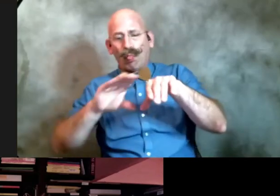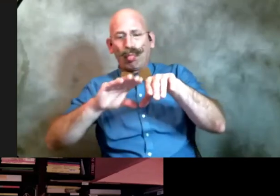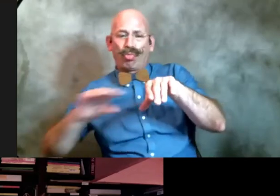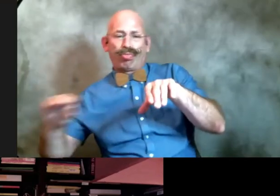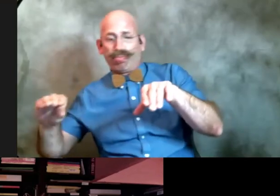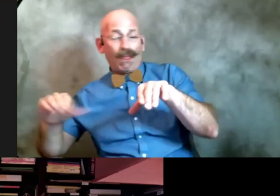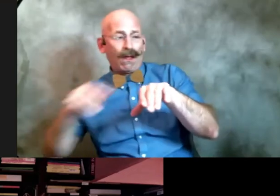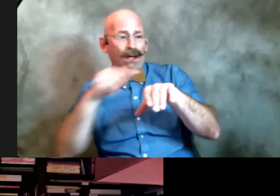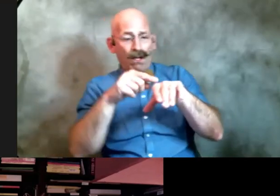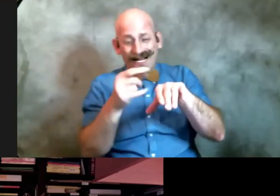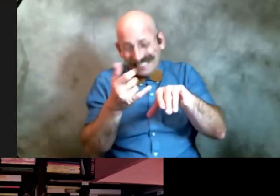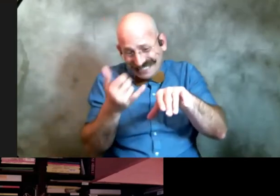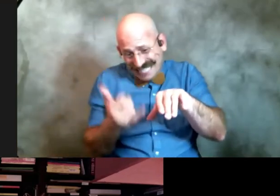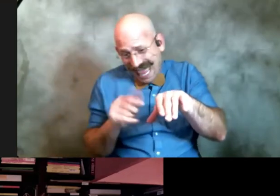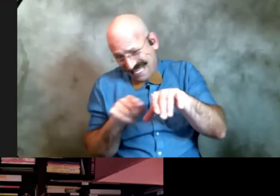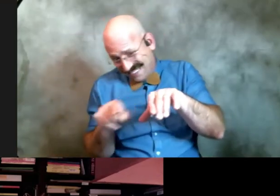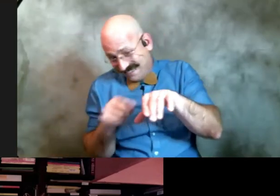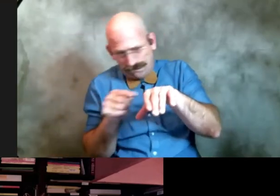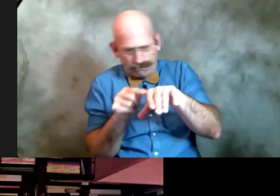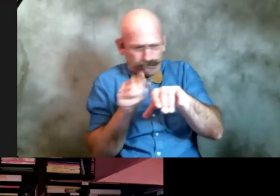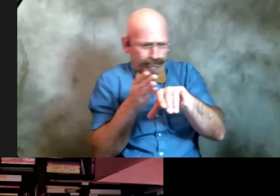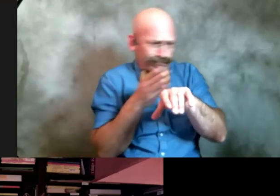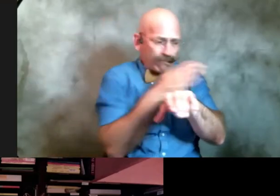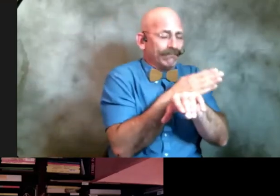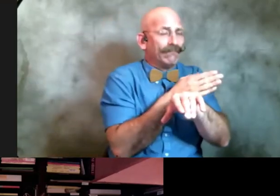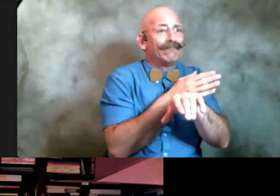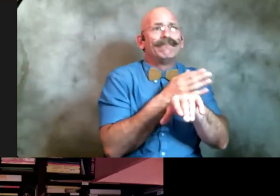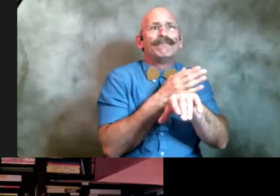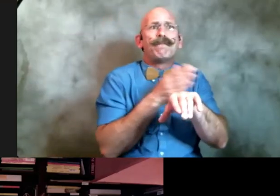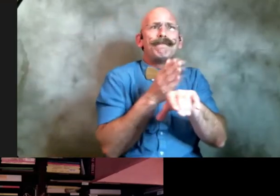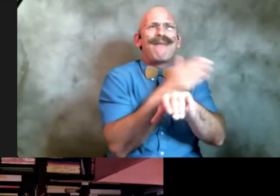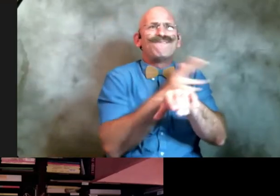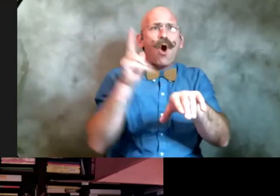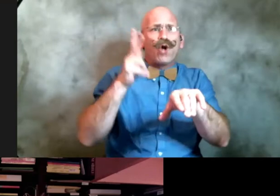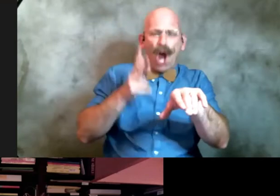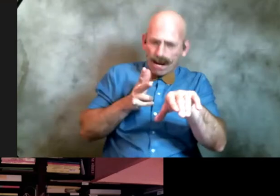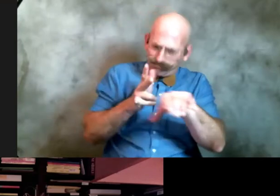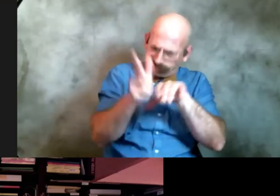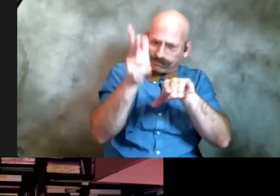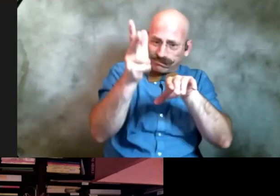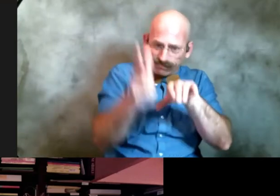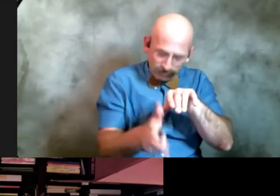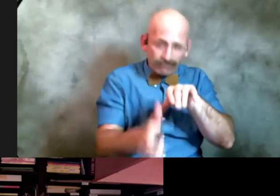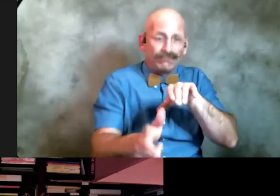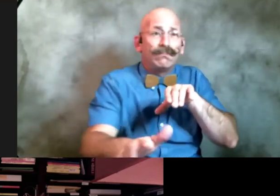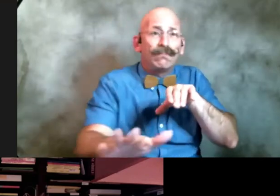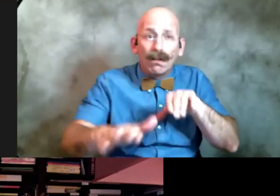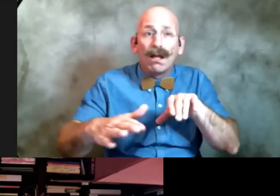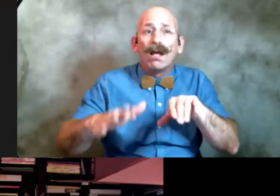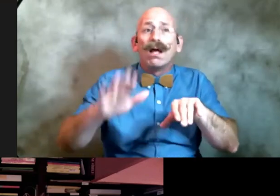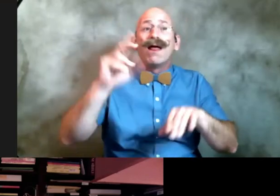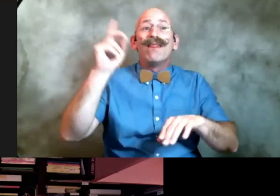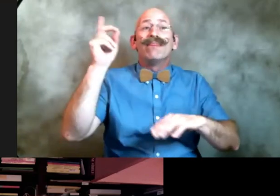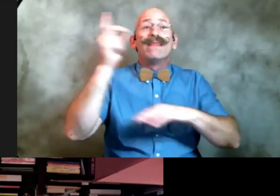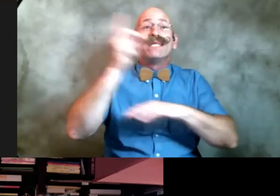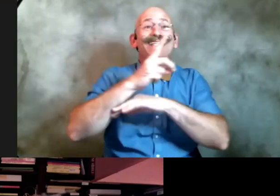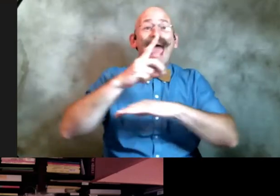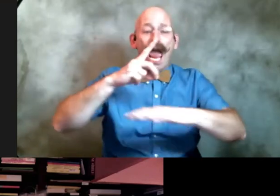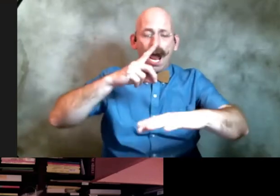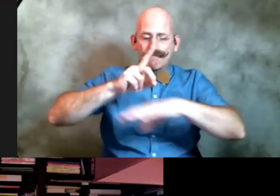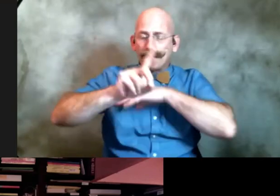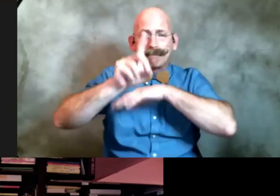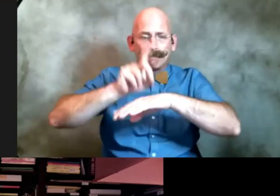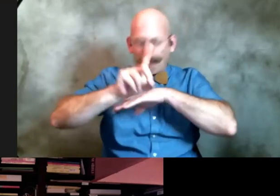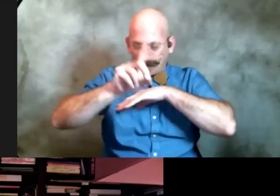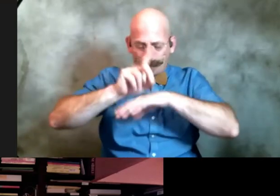second before the speeding car the intact part of the day receding beneath you like the ground